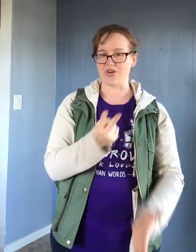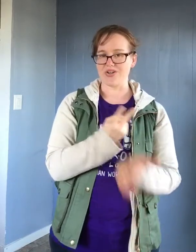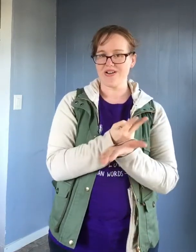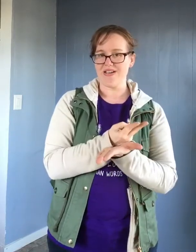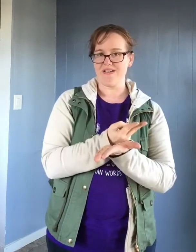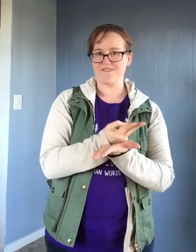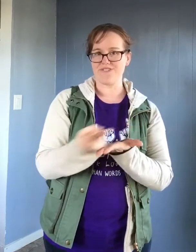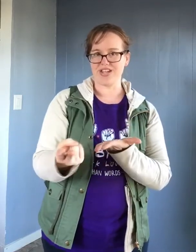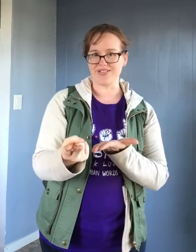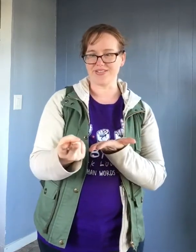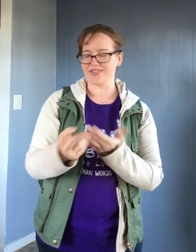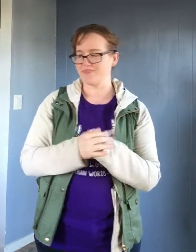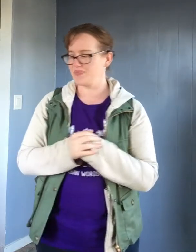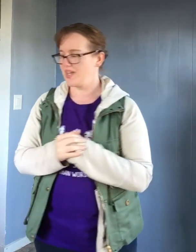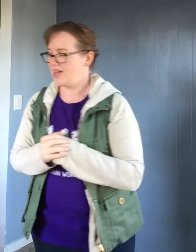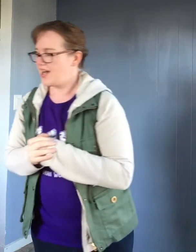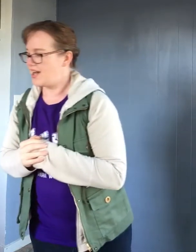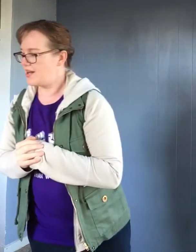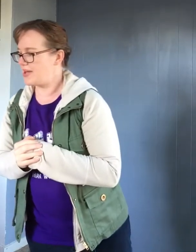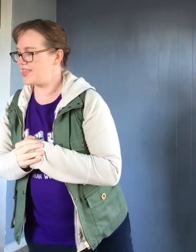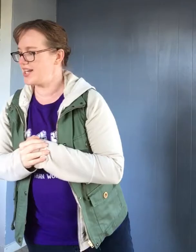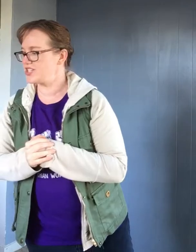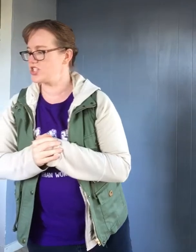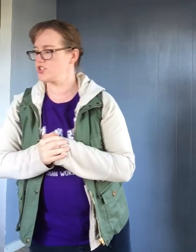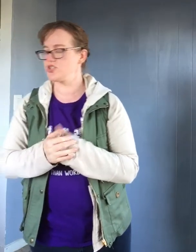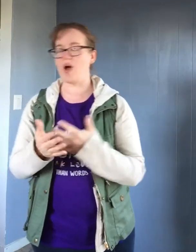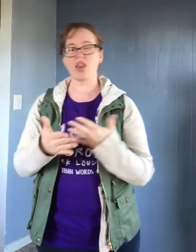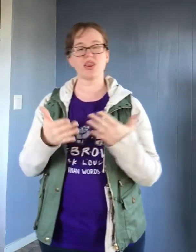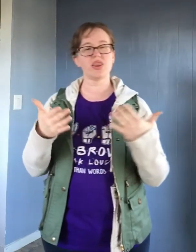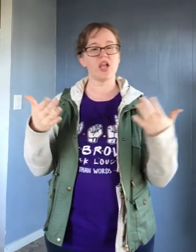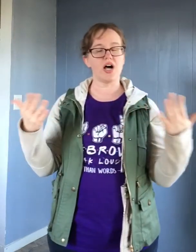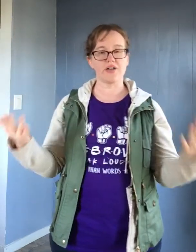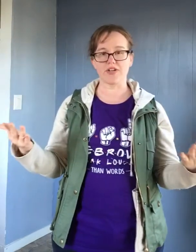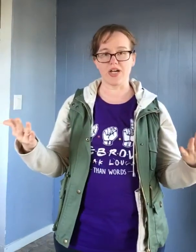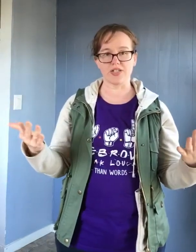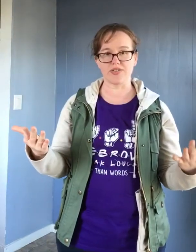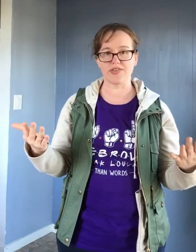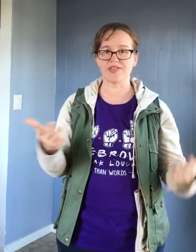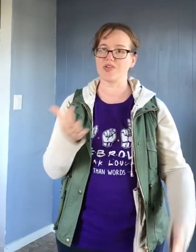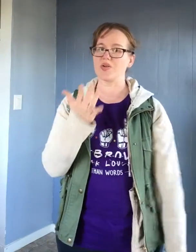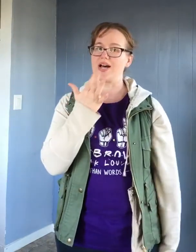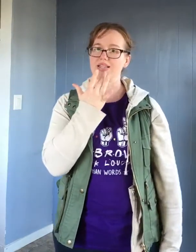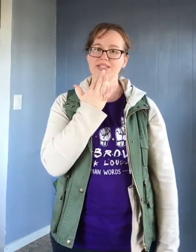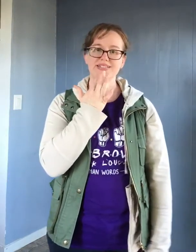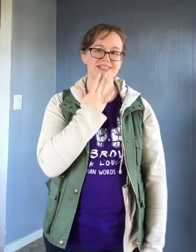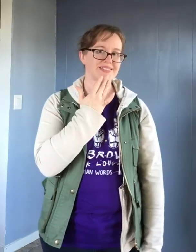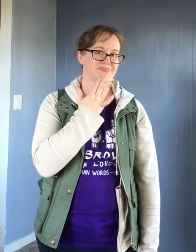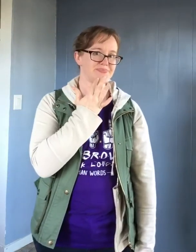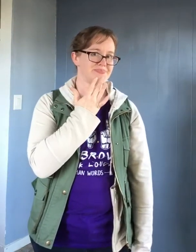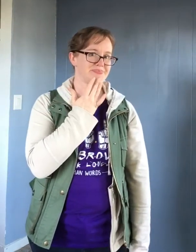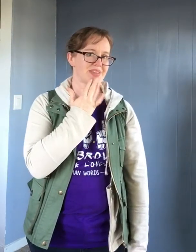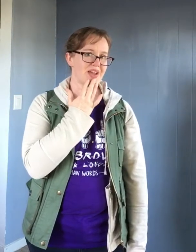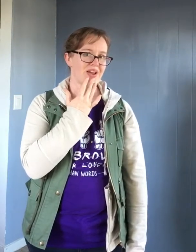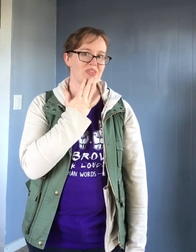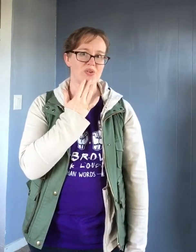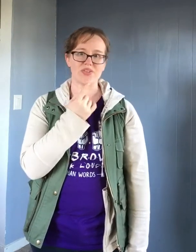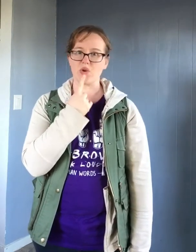fails. Um, and then I showed you a lot of colors. So colors. There was